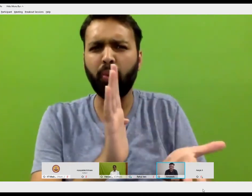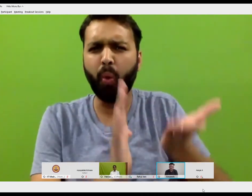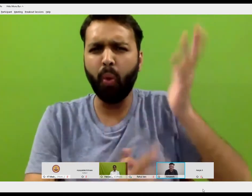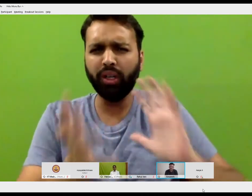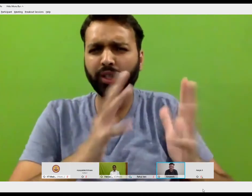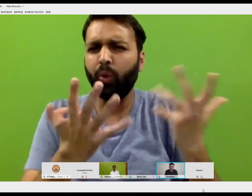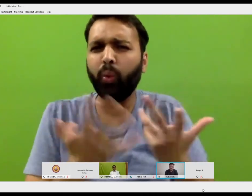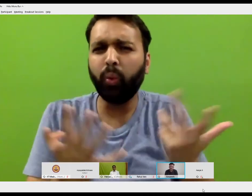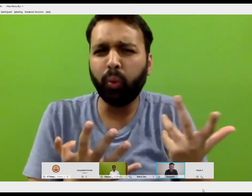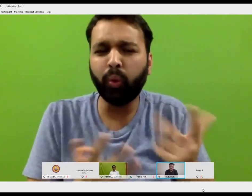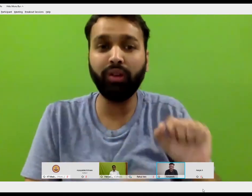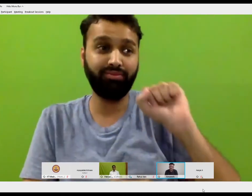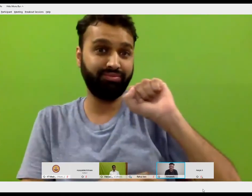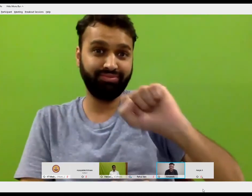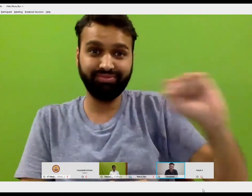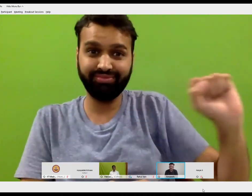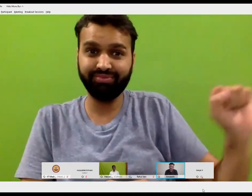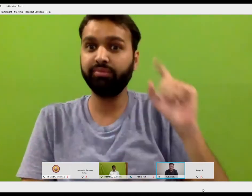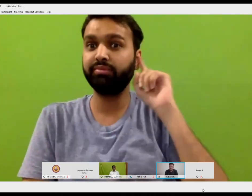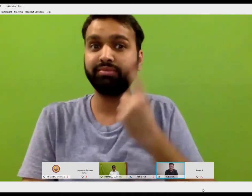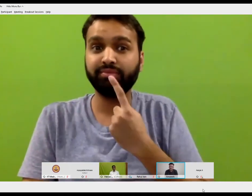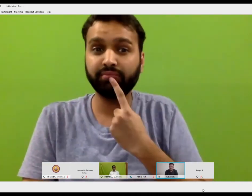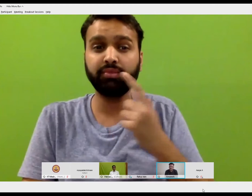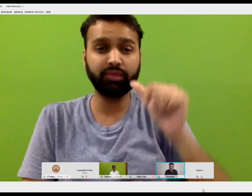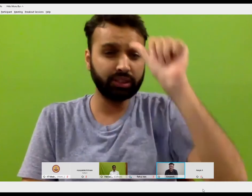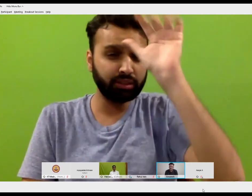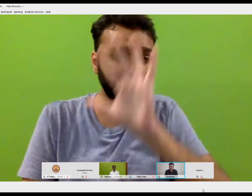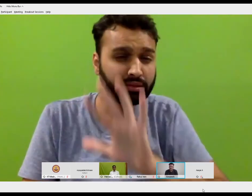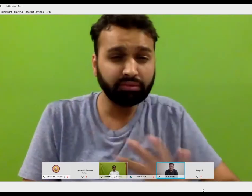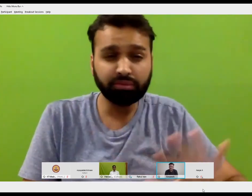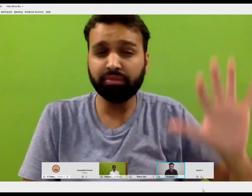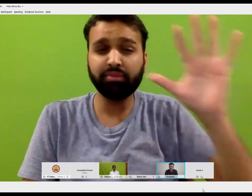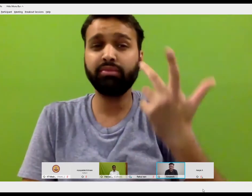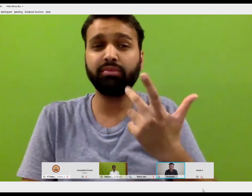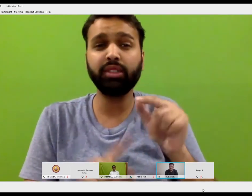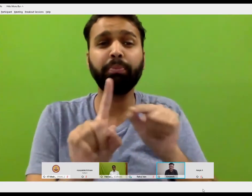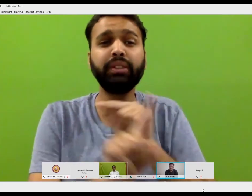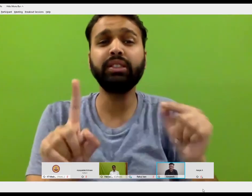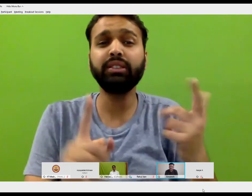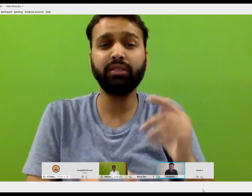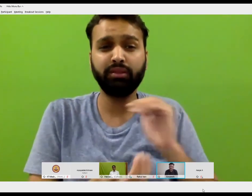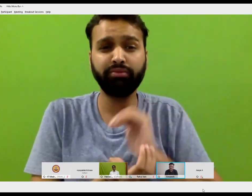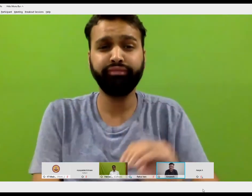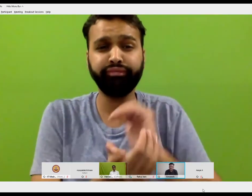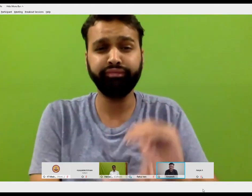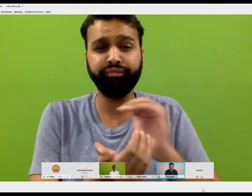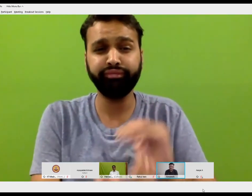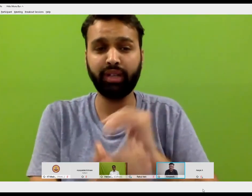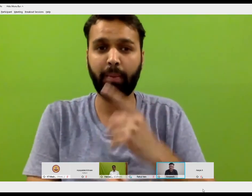communicate. They sign a lot. Because for the deaf people in India, we